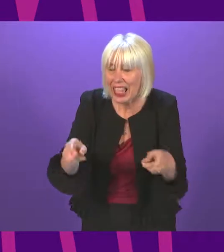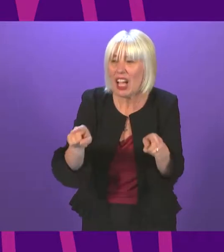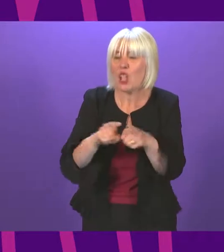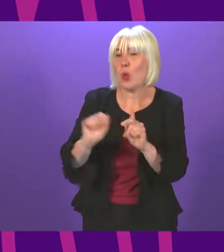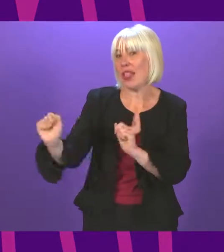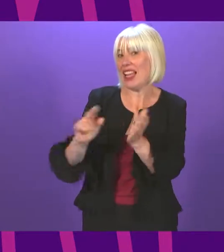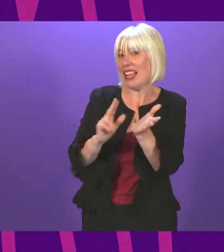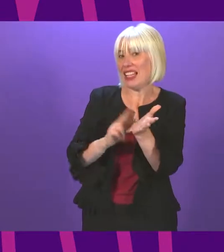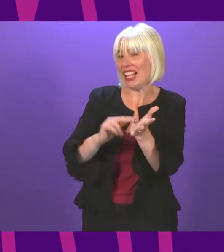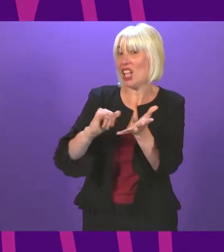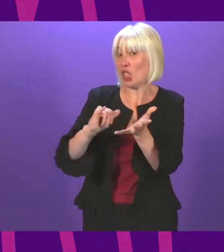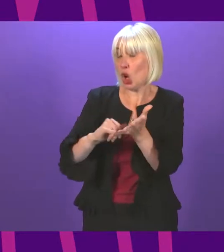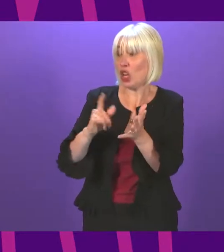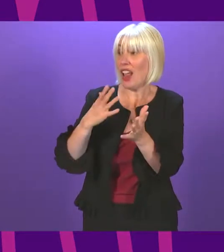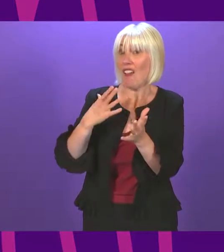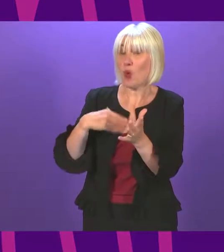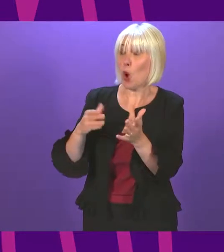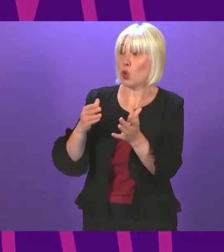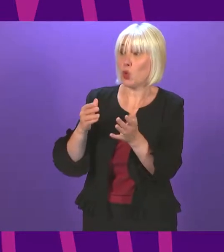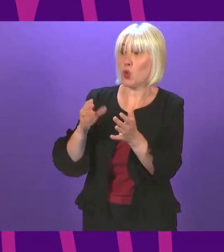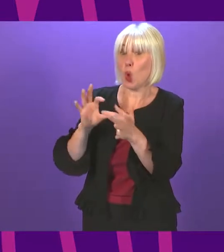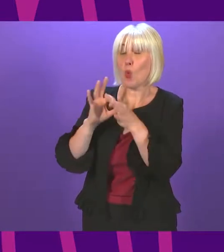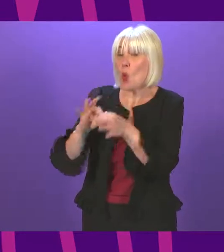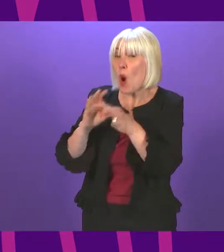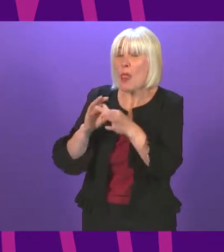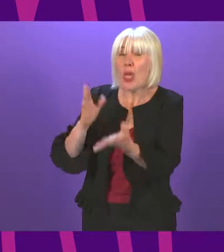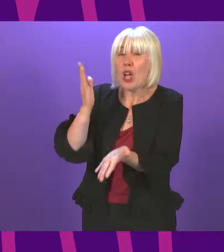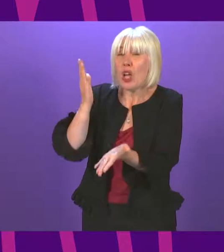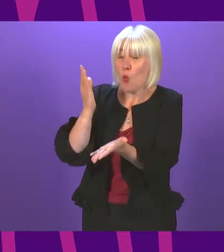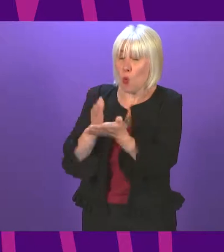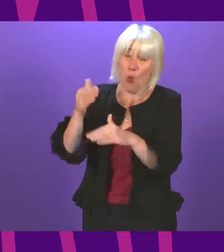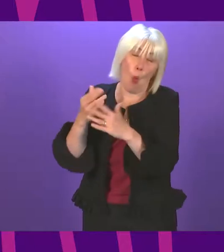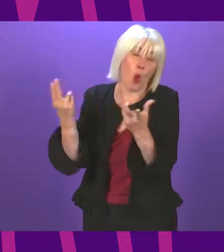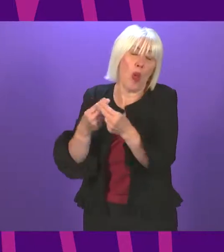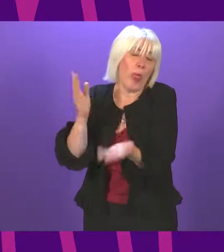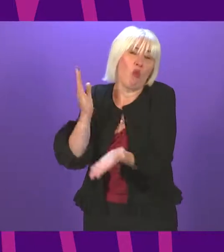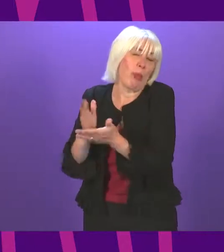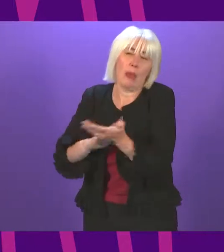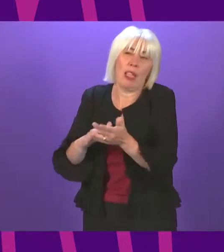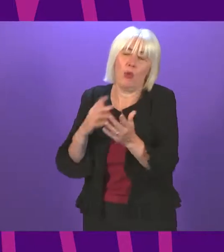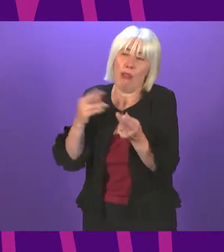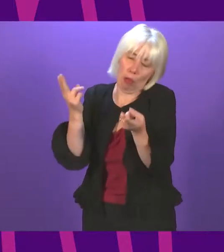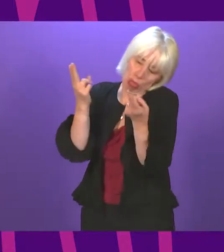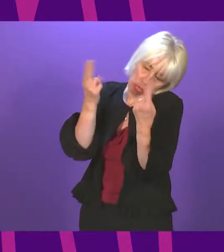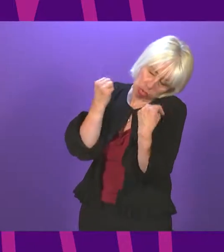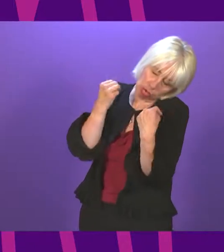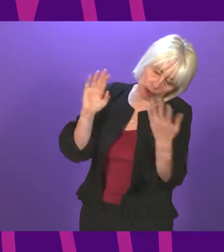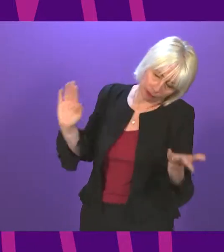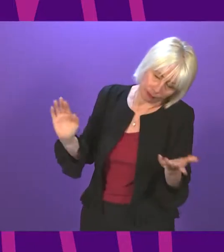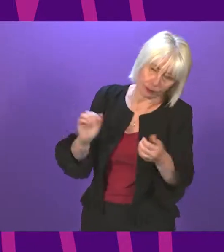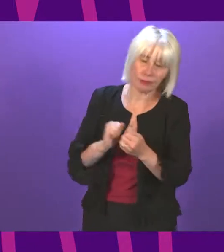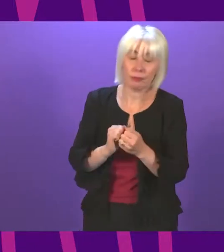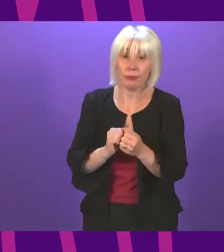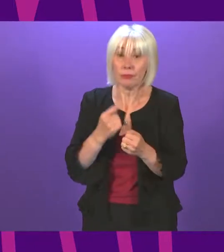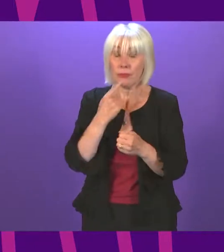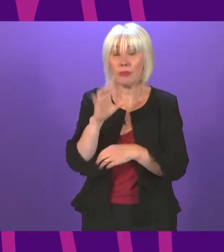Sturgeon means rolling over and doing what you're told. In terms of ideas for government, we did want the government to do £15 an